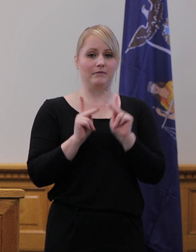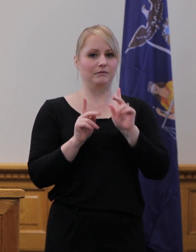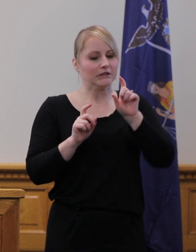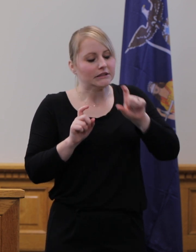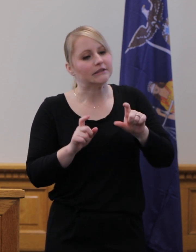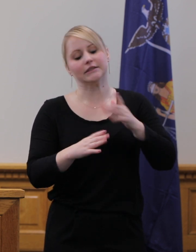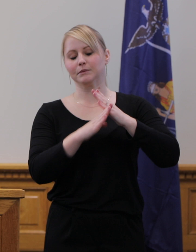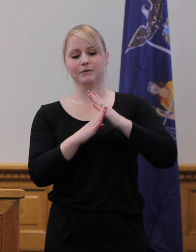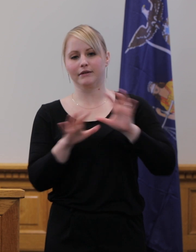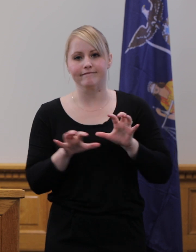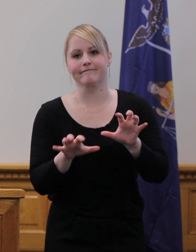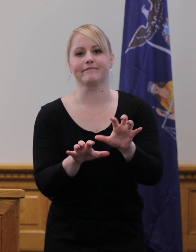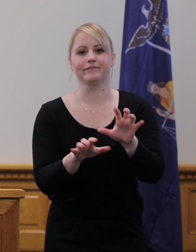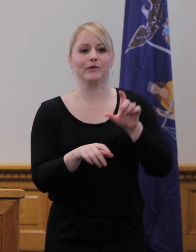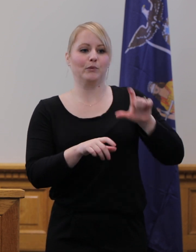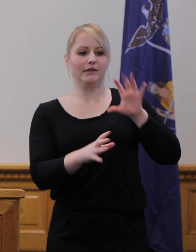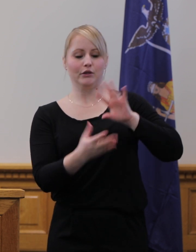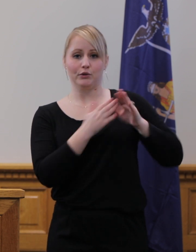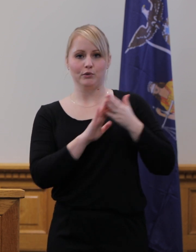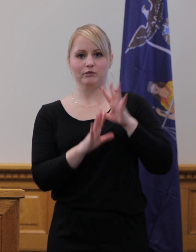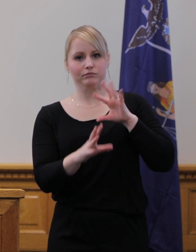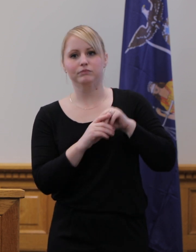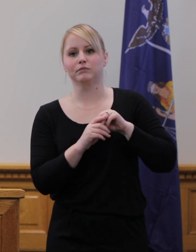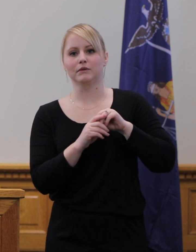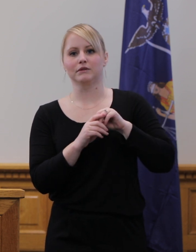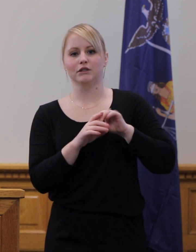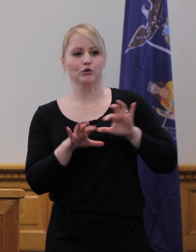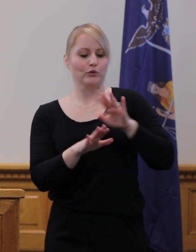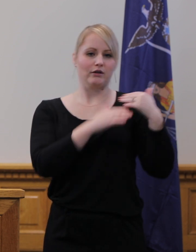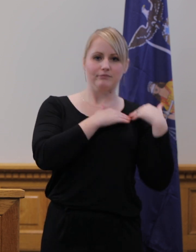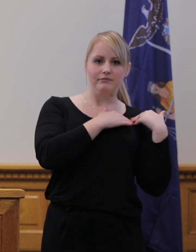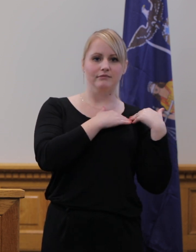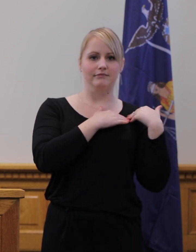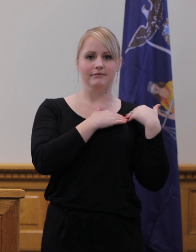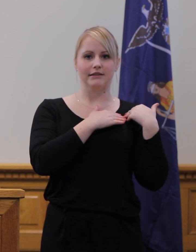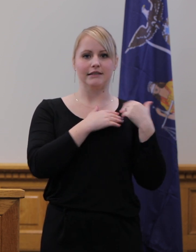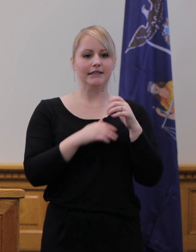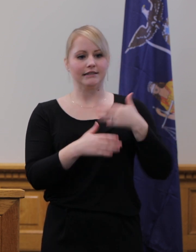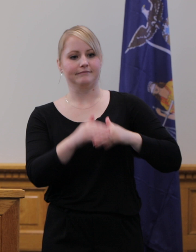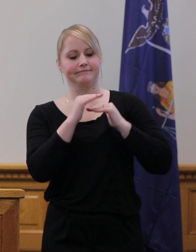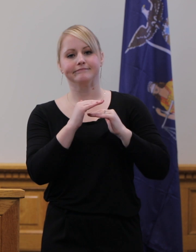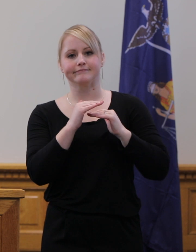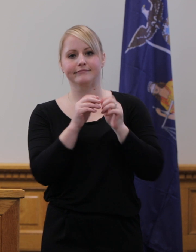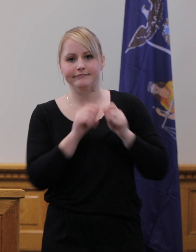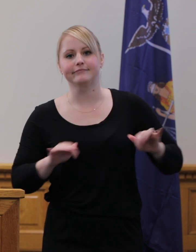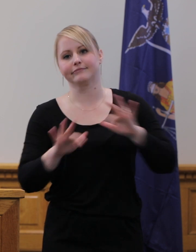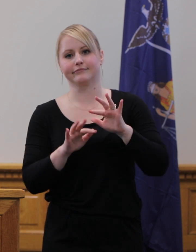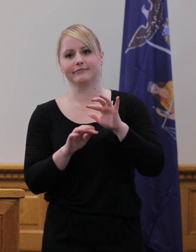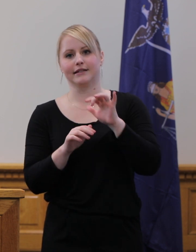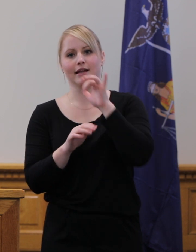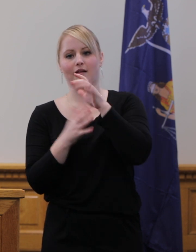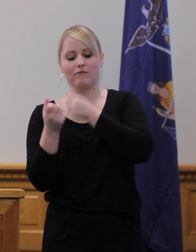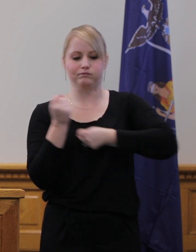We need our community members to do their part to keep the community healthy and not let the COVID-19 virus pull us down.